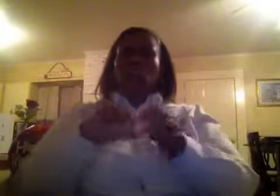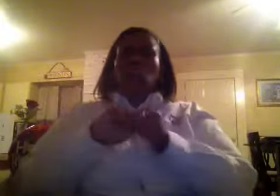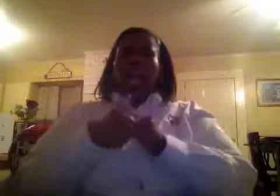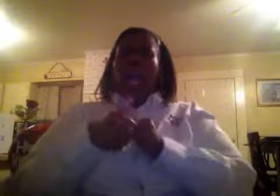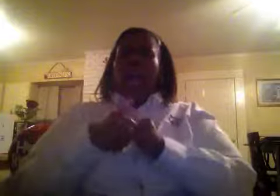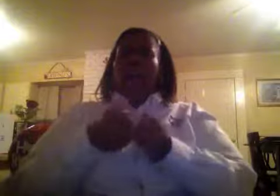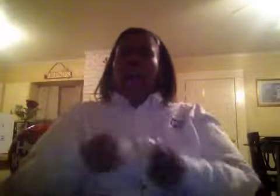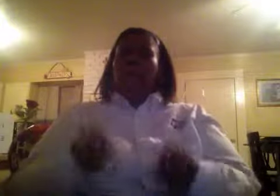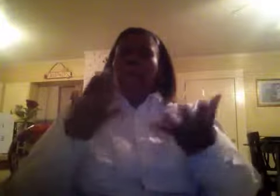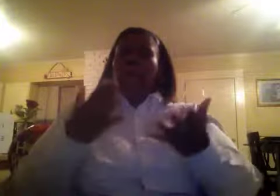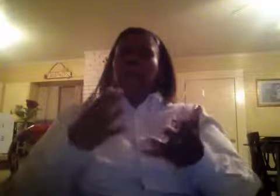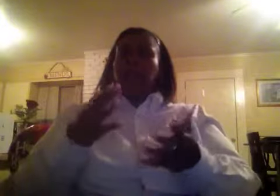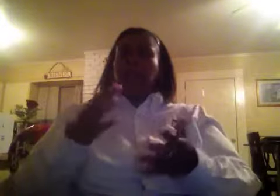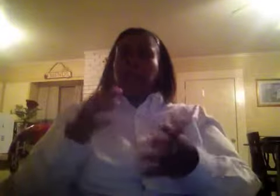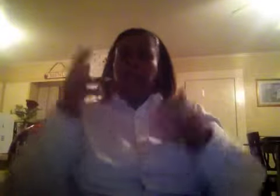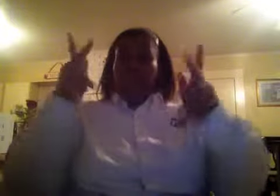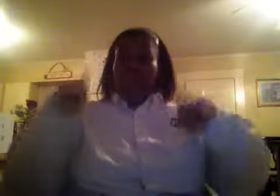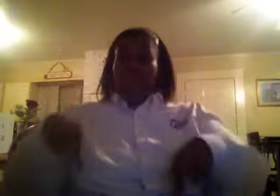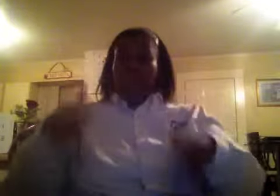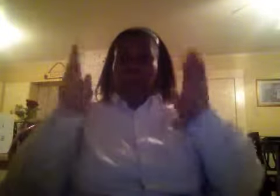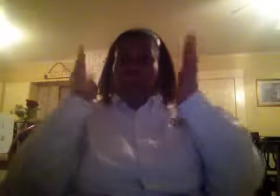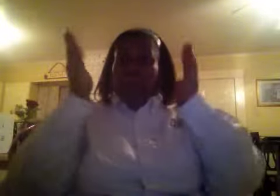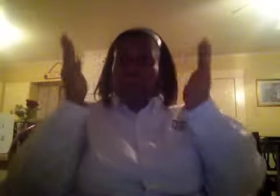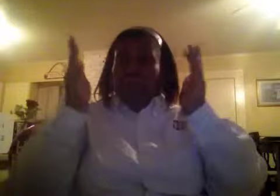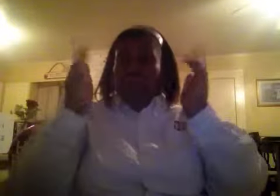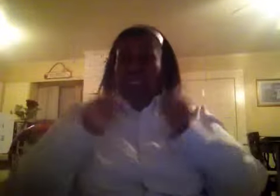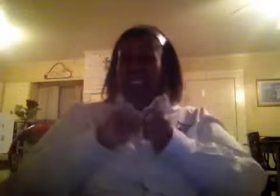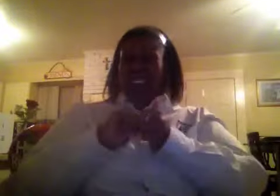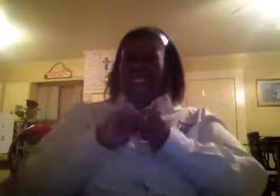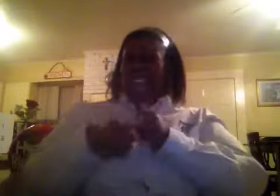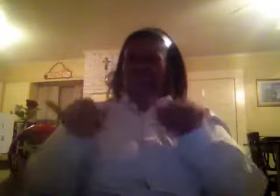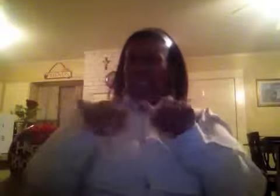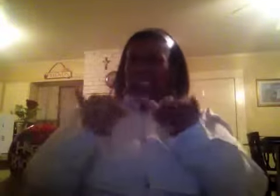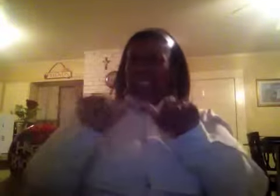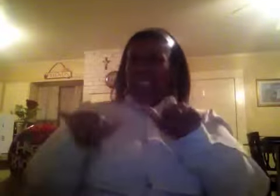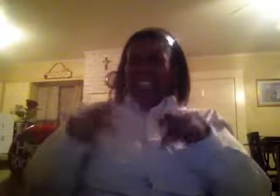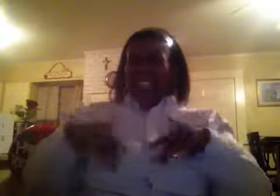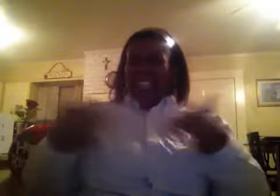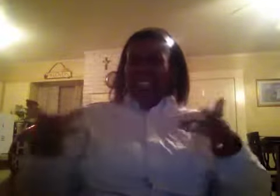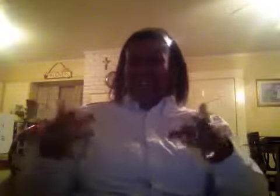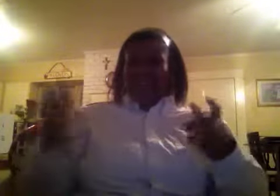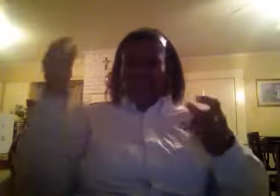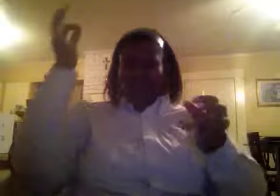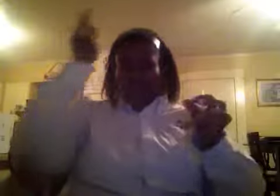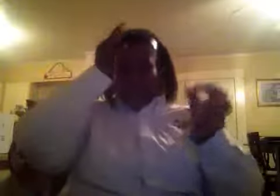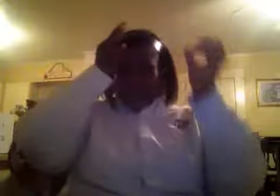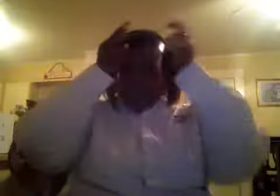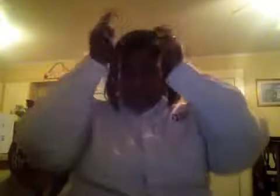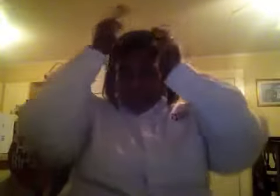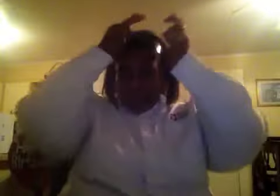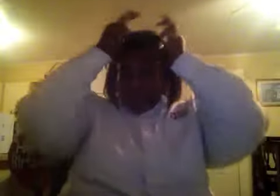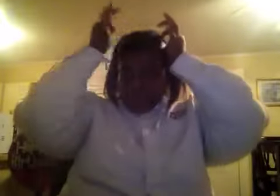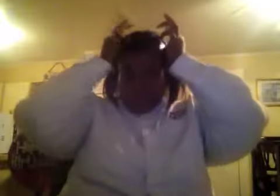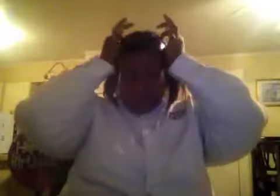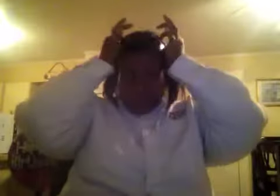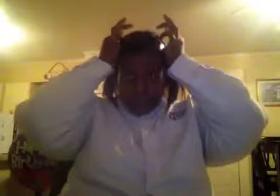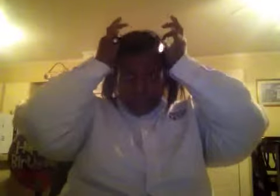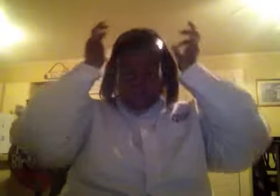connected to the driver's head measured brain activity. Cameras placed on the car's